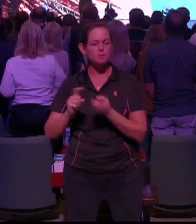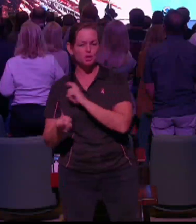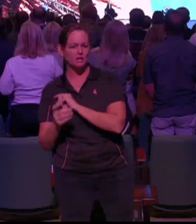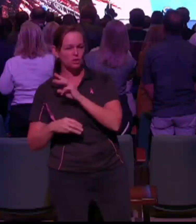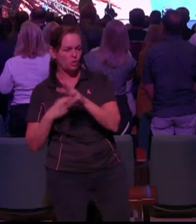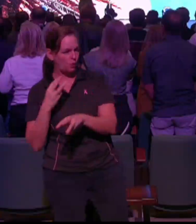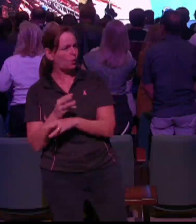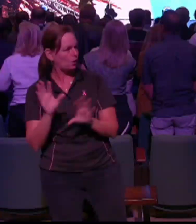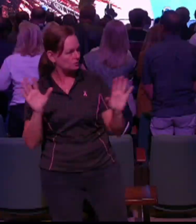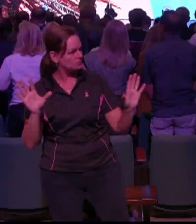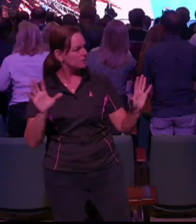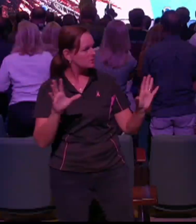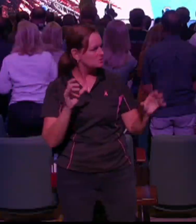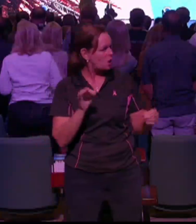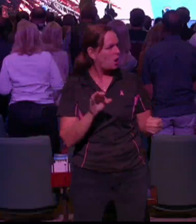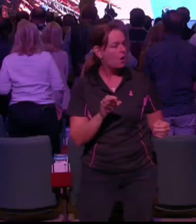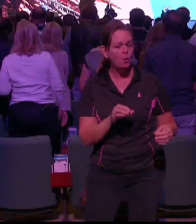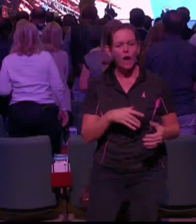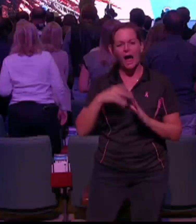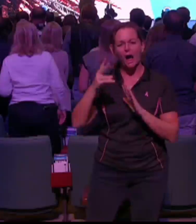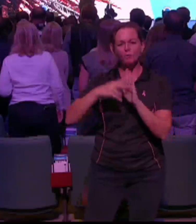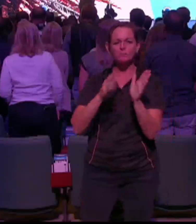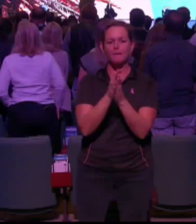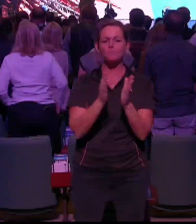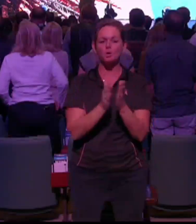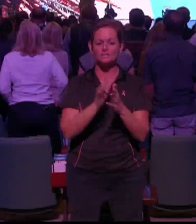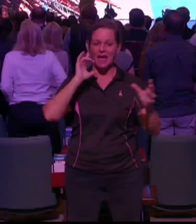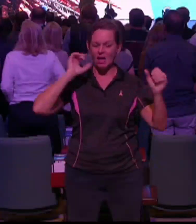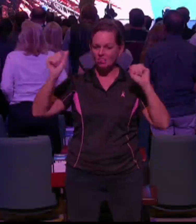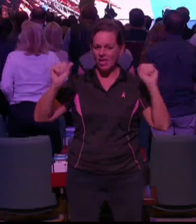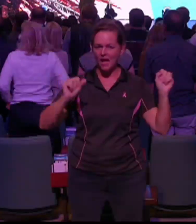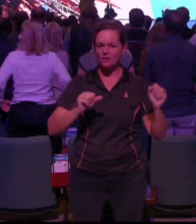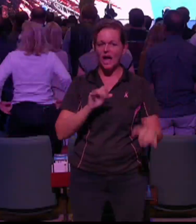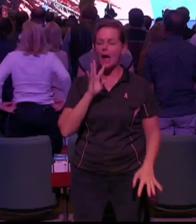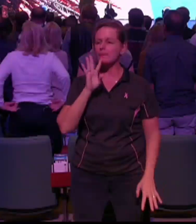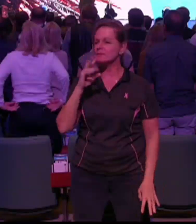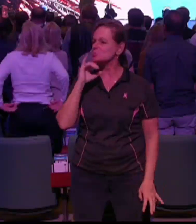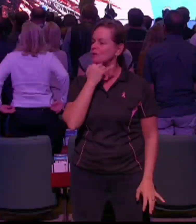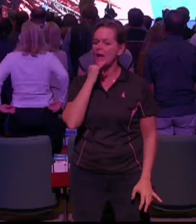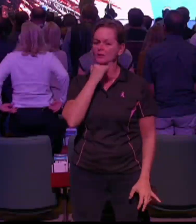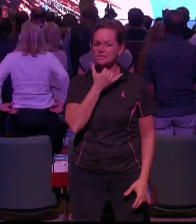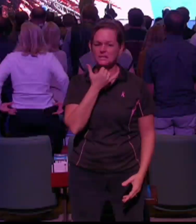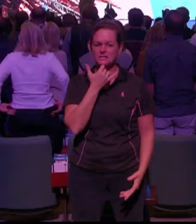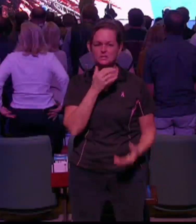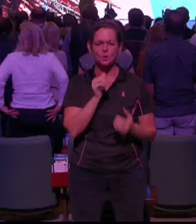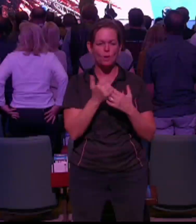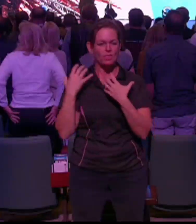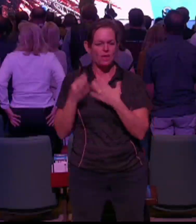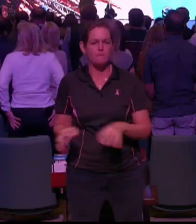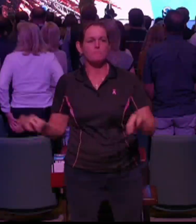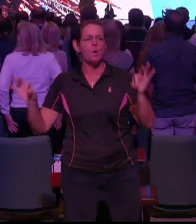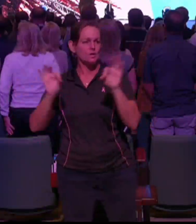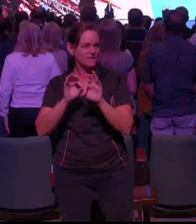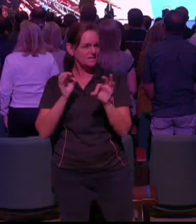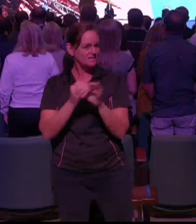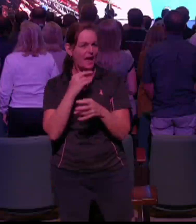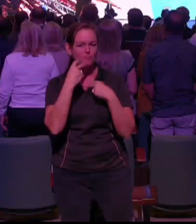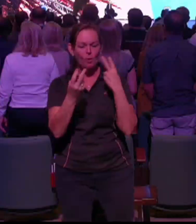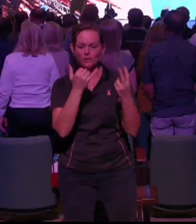And so, I read my books out loud. I mispronounce things with intense passion. So, if you are here and you're, there you go,